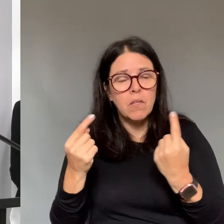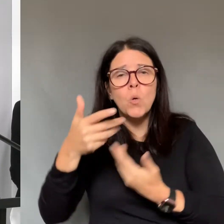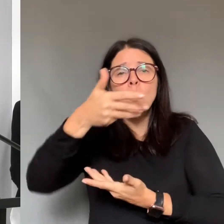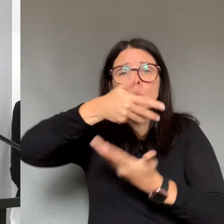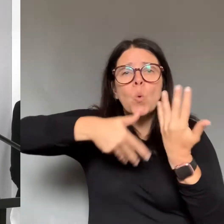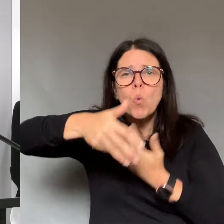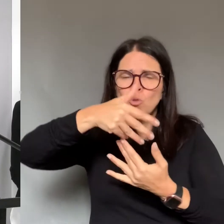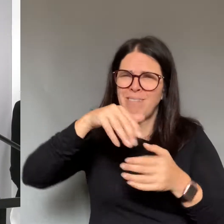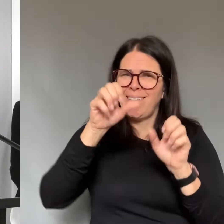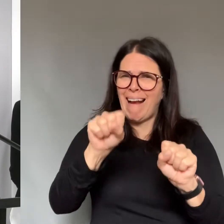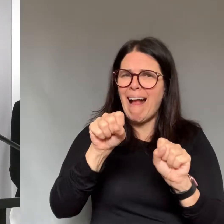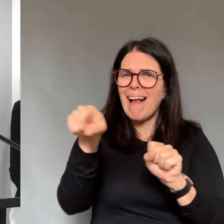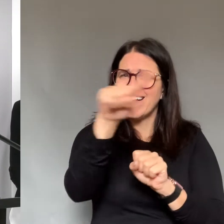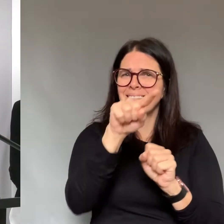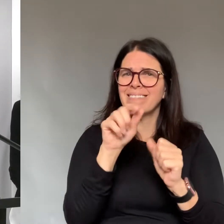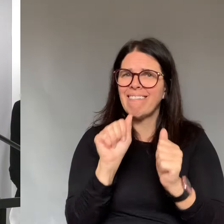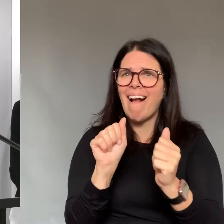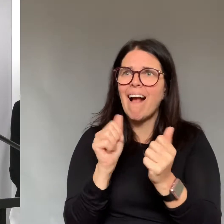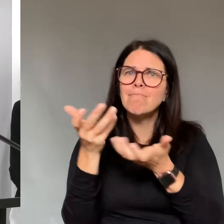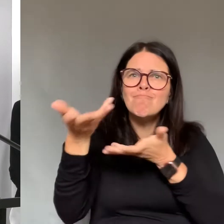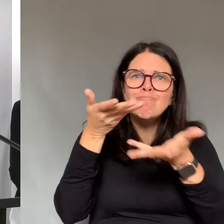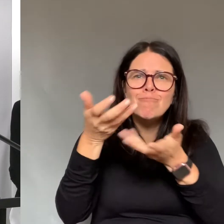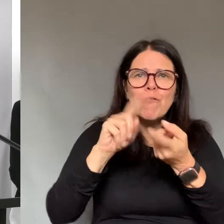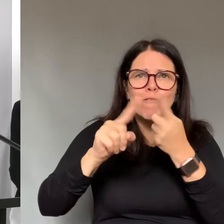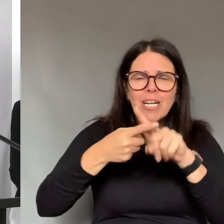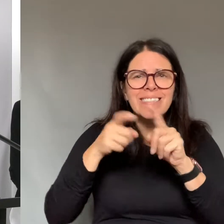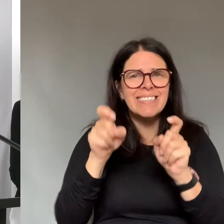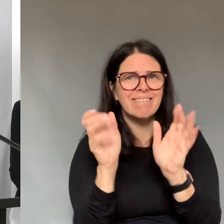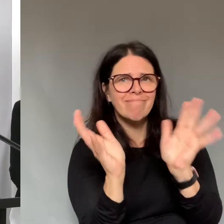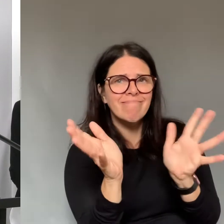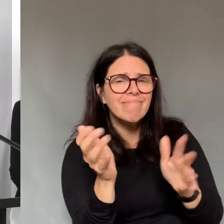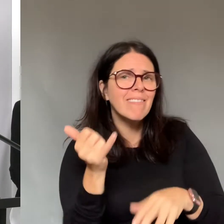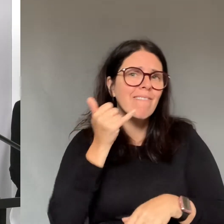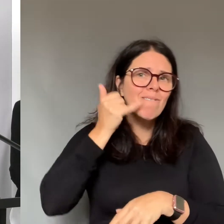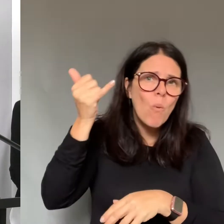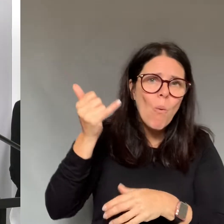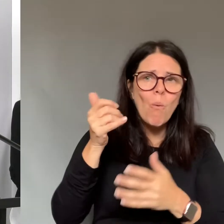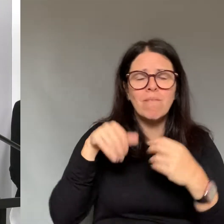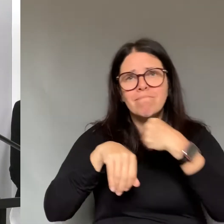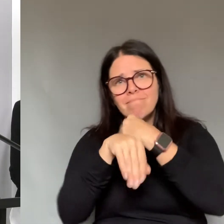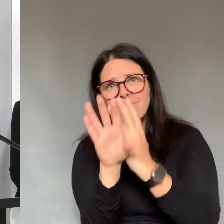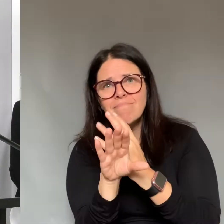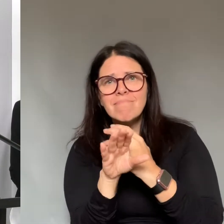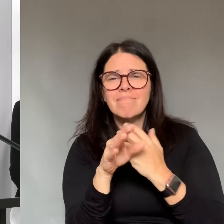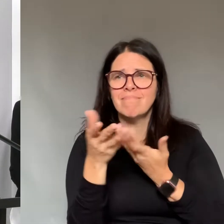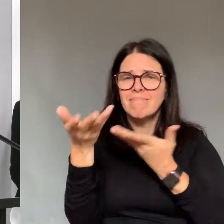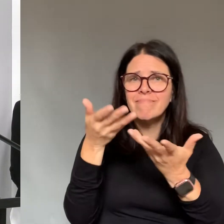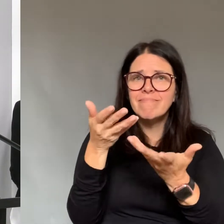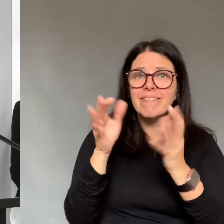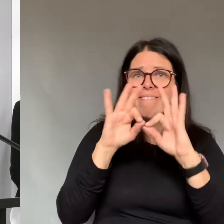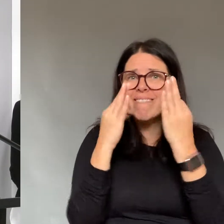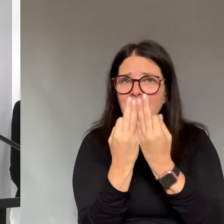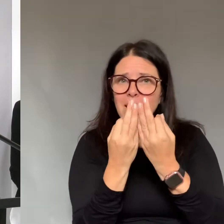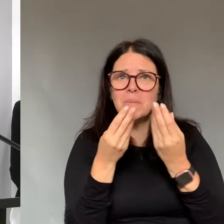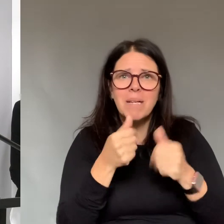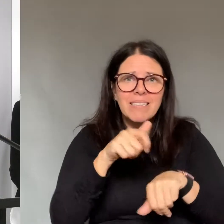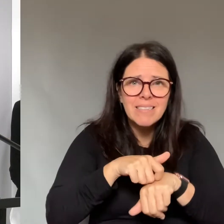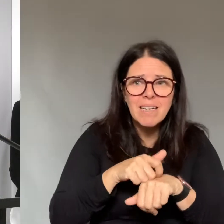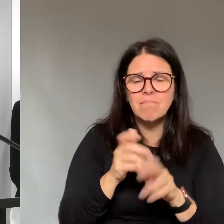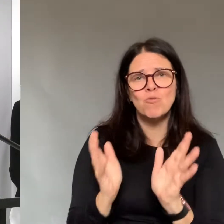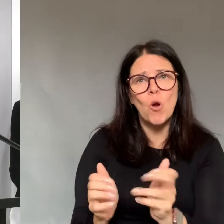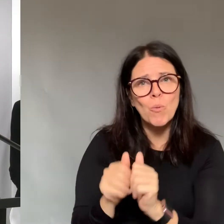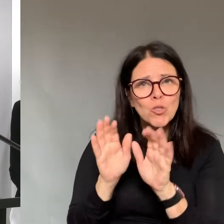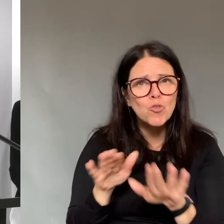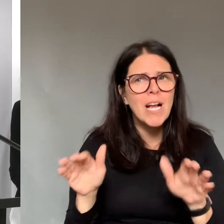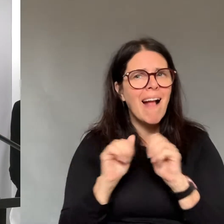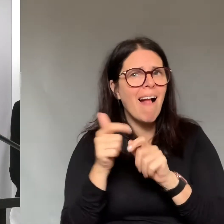a real threat and we must do everything to our part instead of focusing on what others should do. Acknowledge and talk about